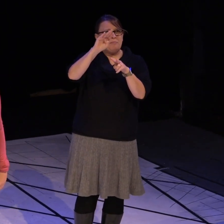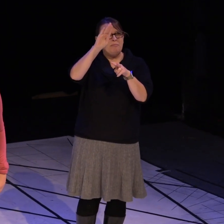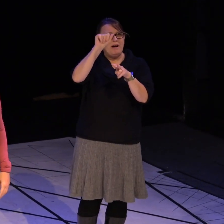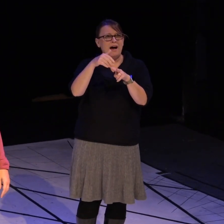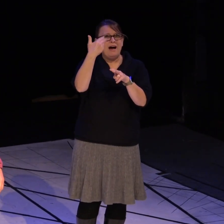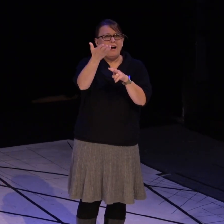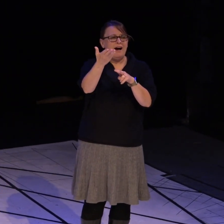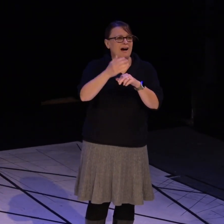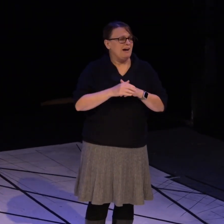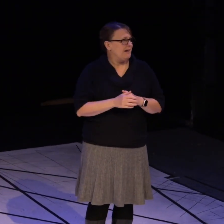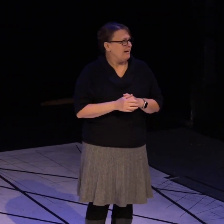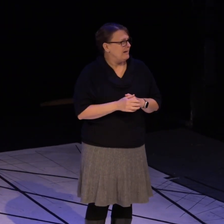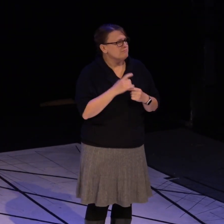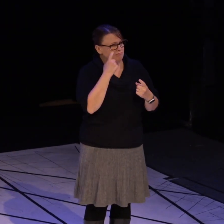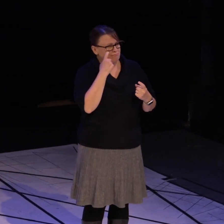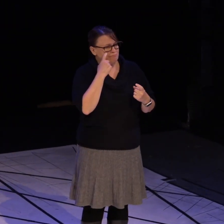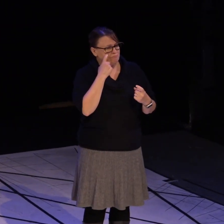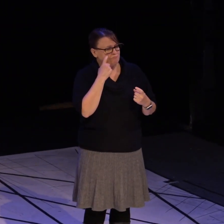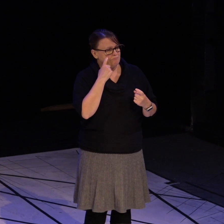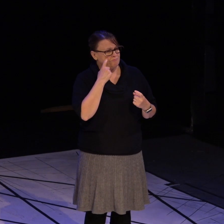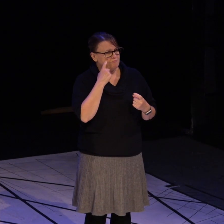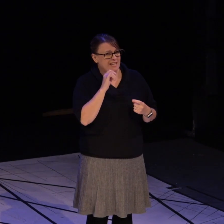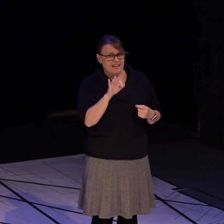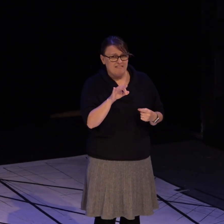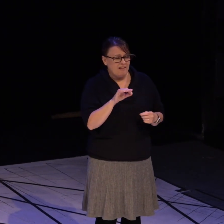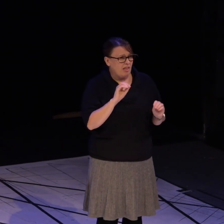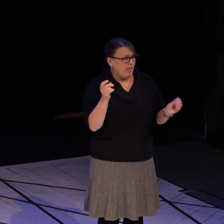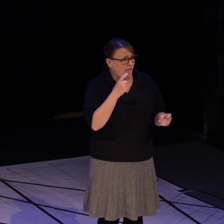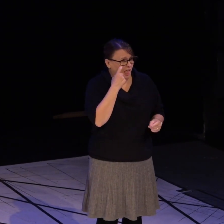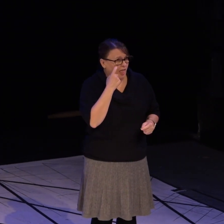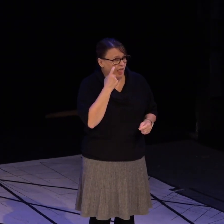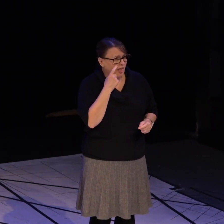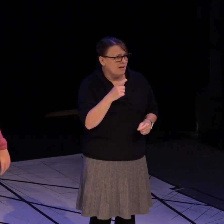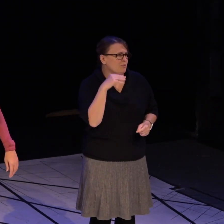And if you do keep a dry eye, you're a liar.